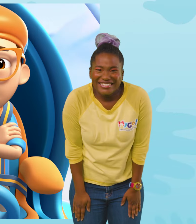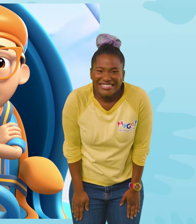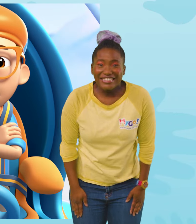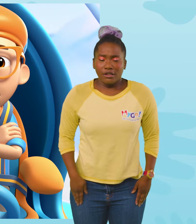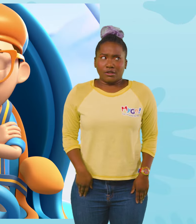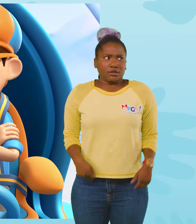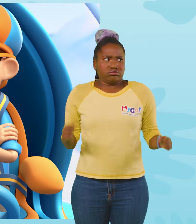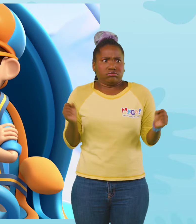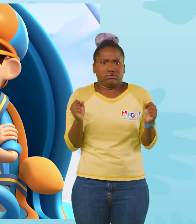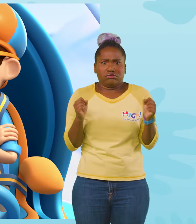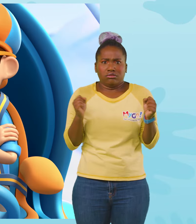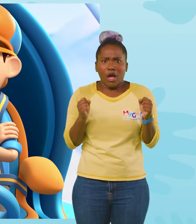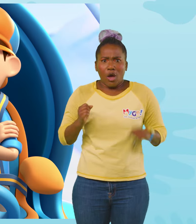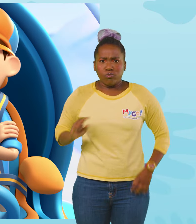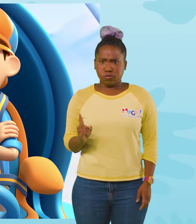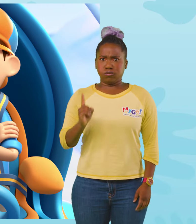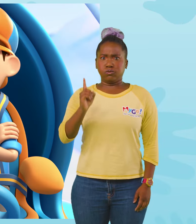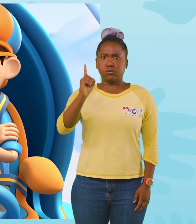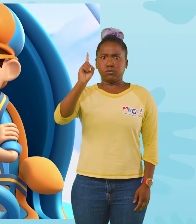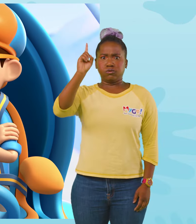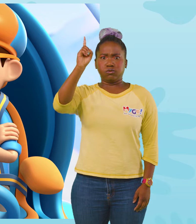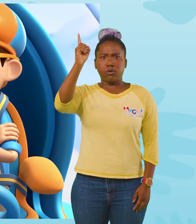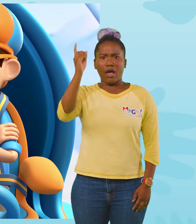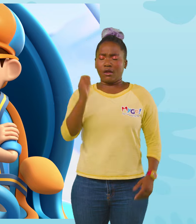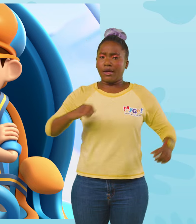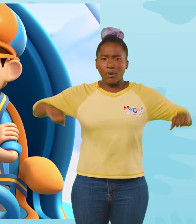We're up so high! And it's much colder up here!